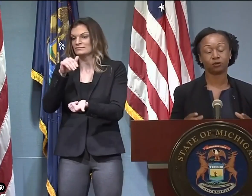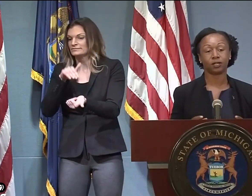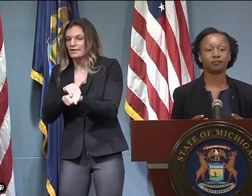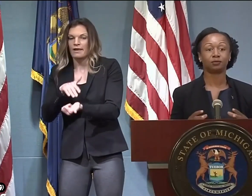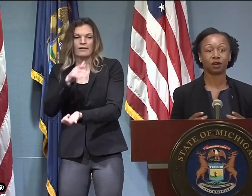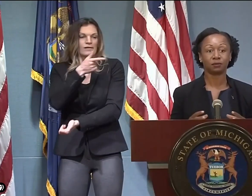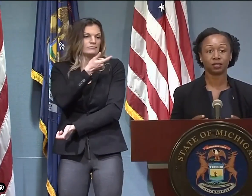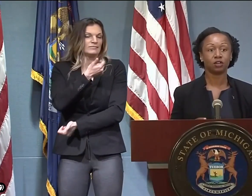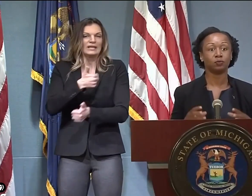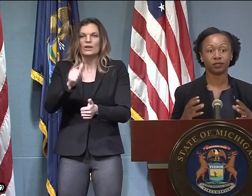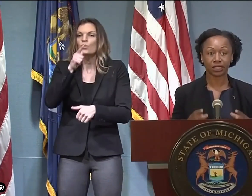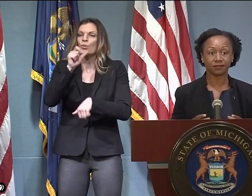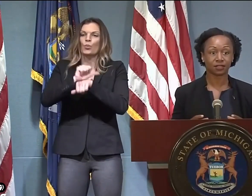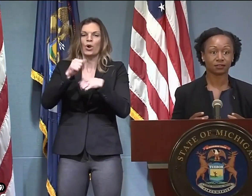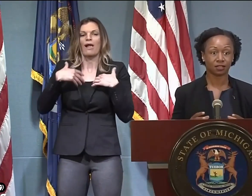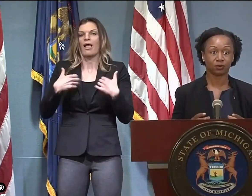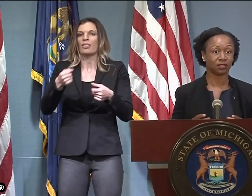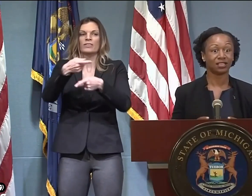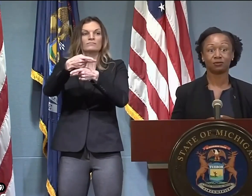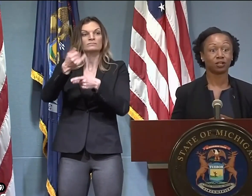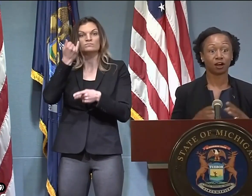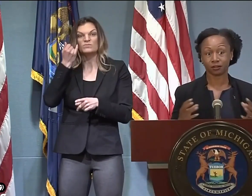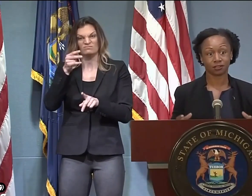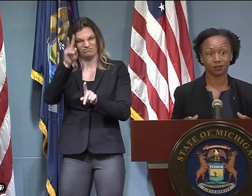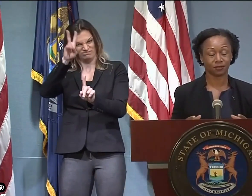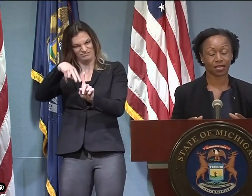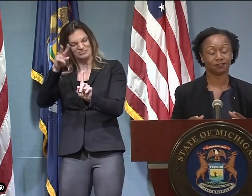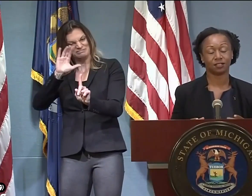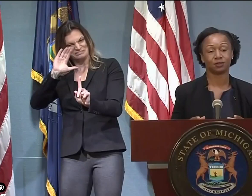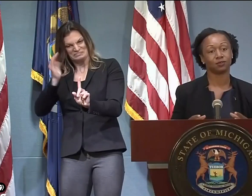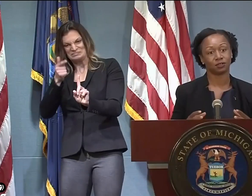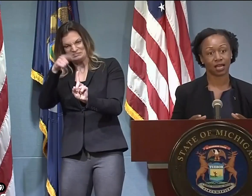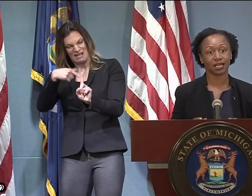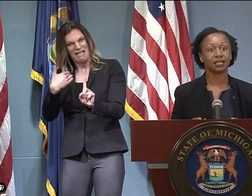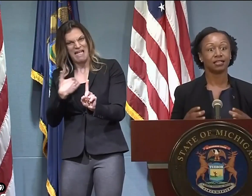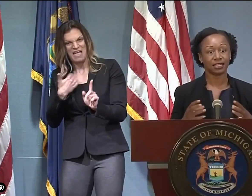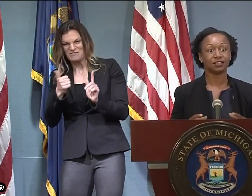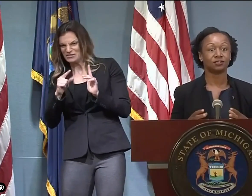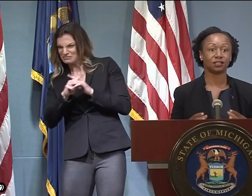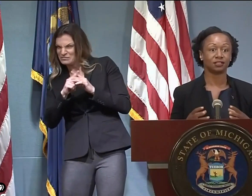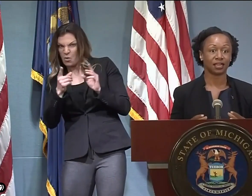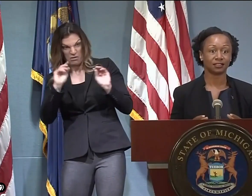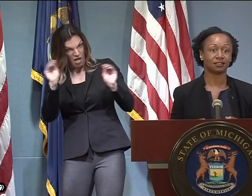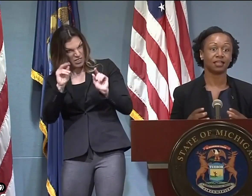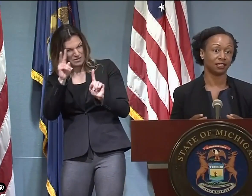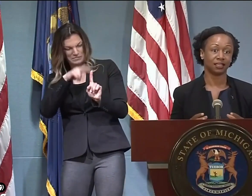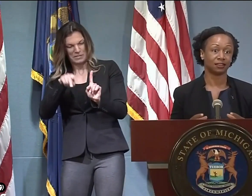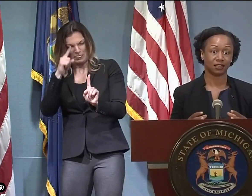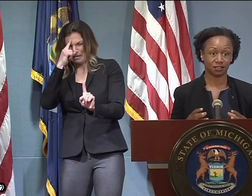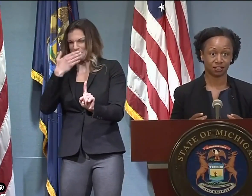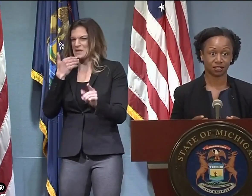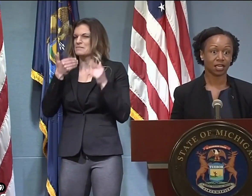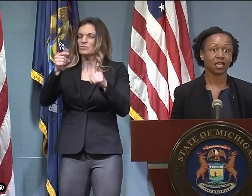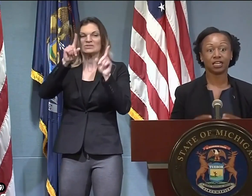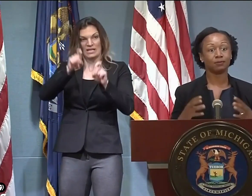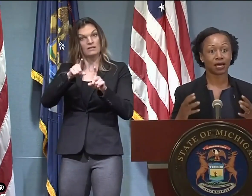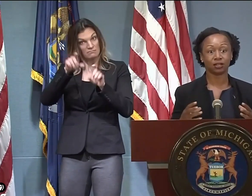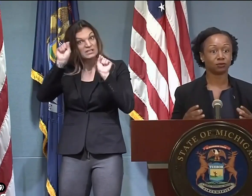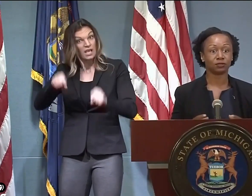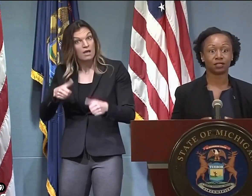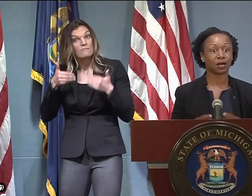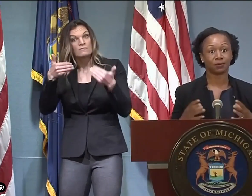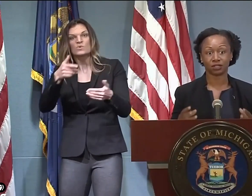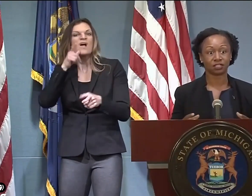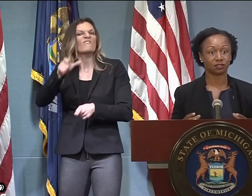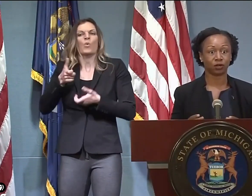today, actually any clinician or any local health department who believes that someone, regardless of if they have symptoms or not, needs to get a